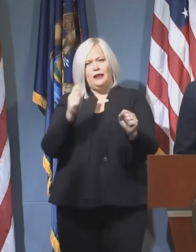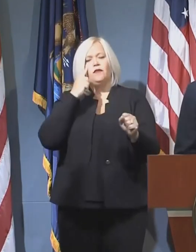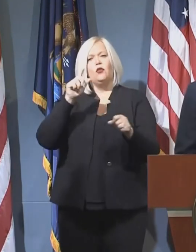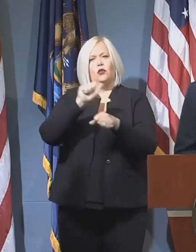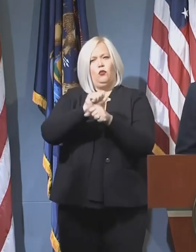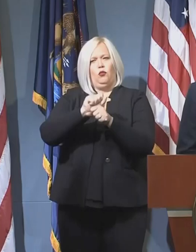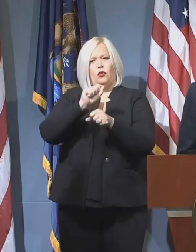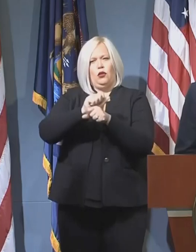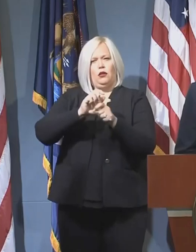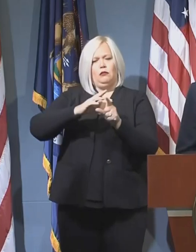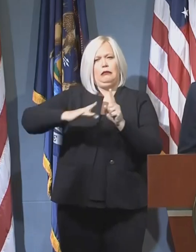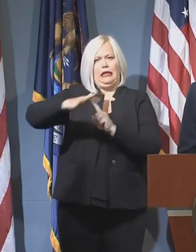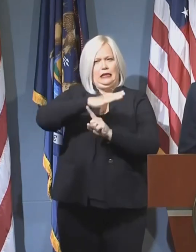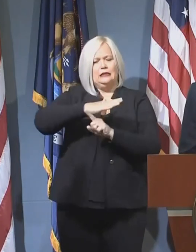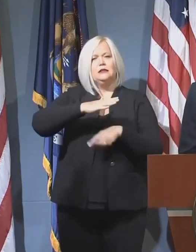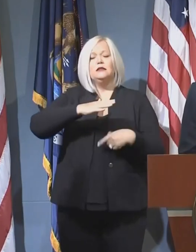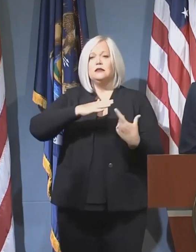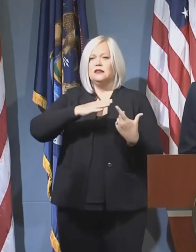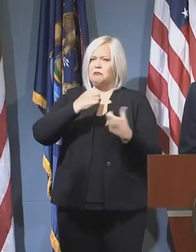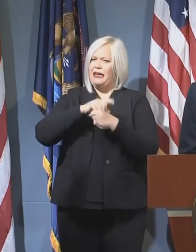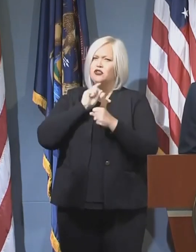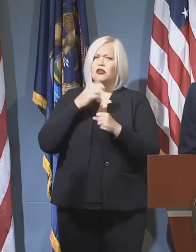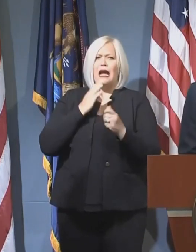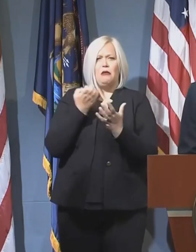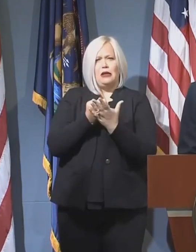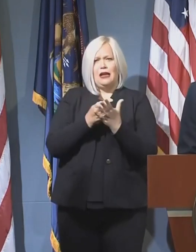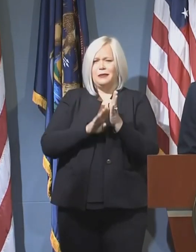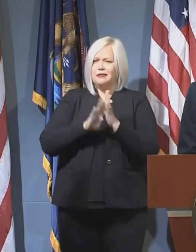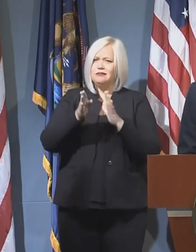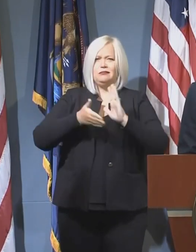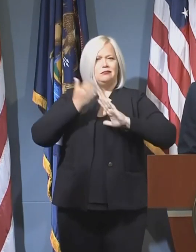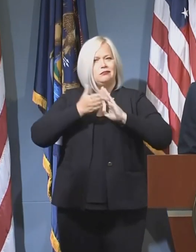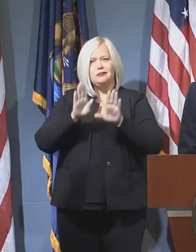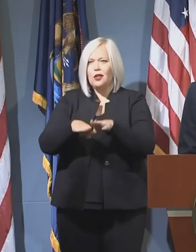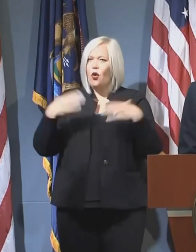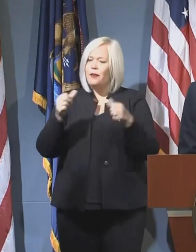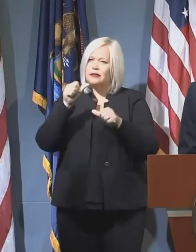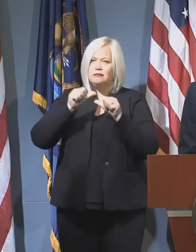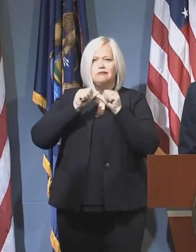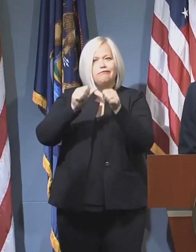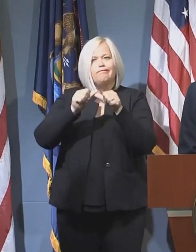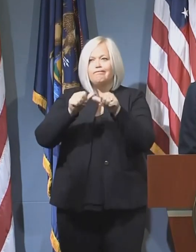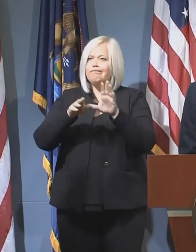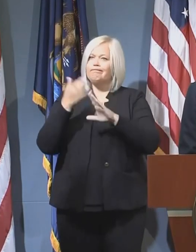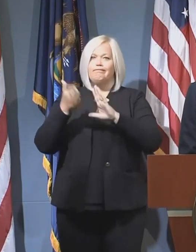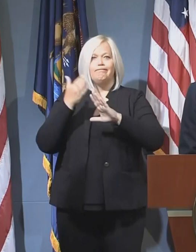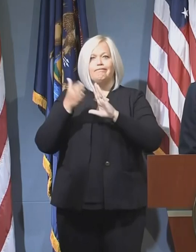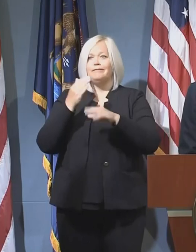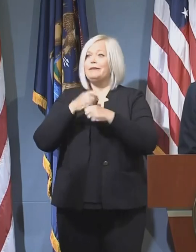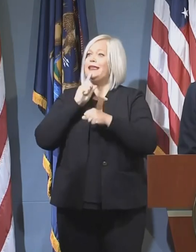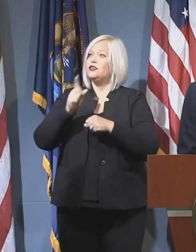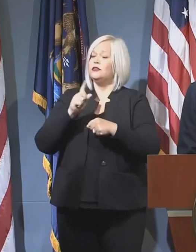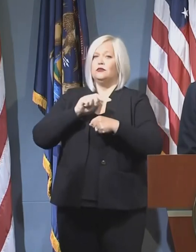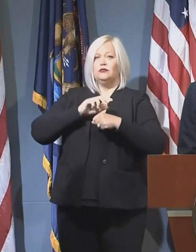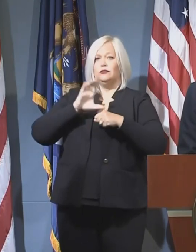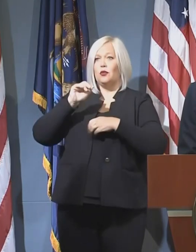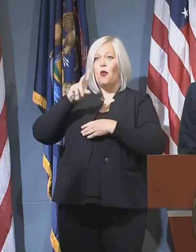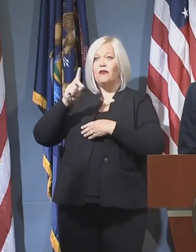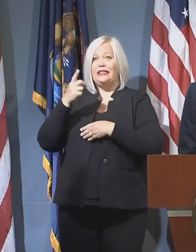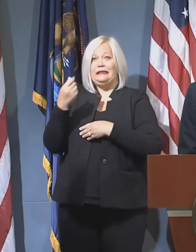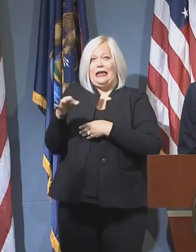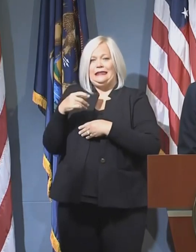It's really important to our economy, to keeping our economy running, that we keep this COVID-19 pandemic flat